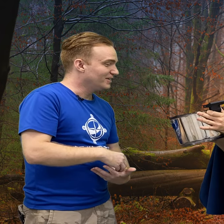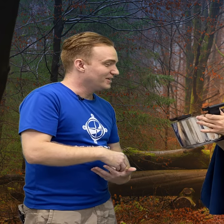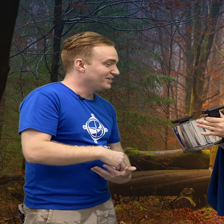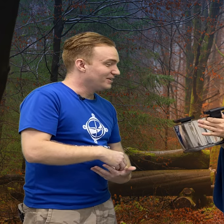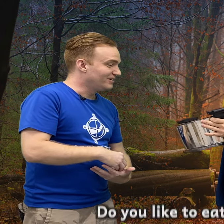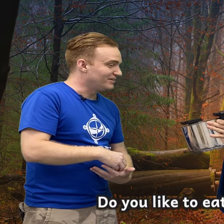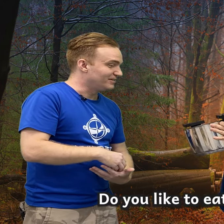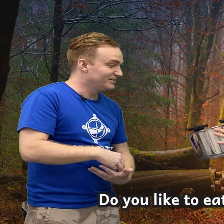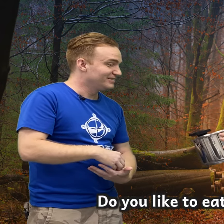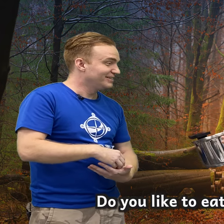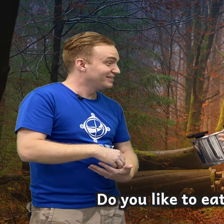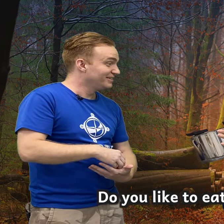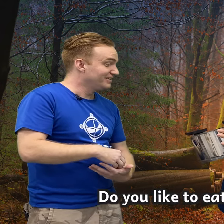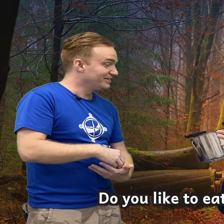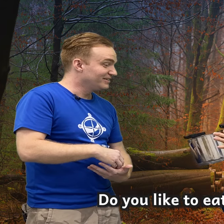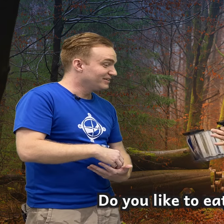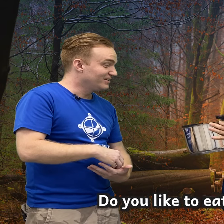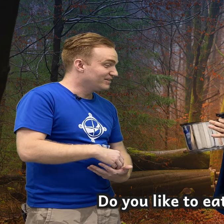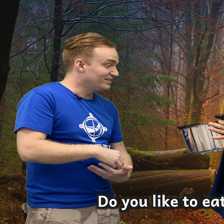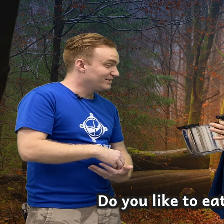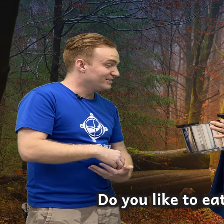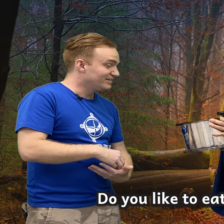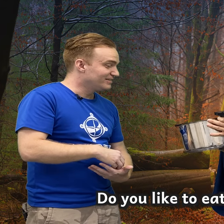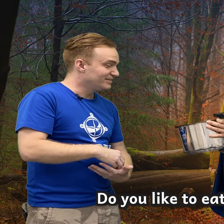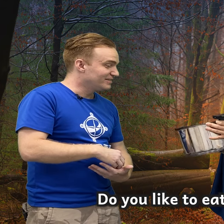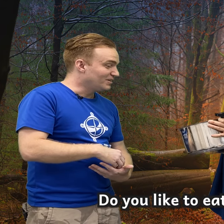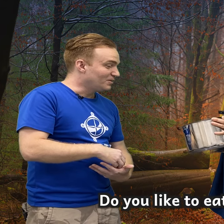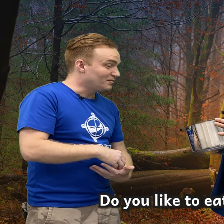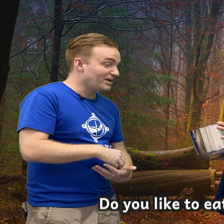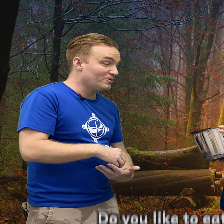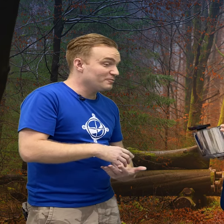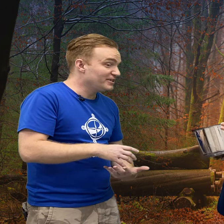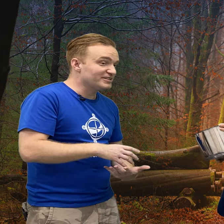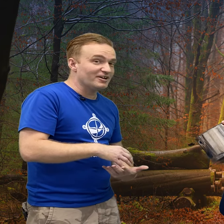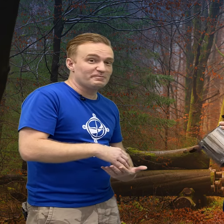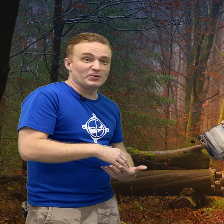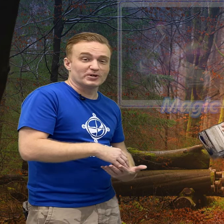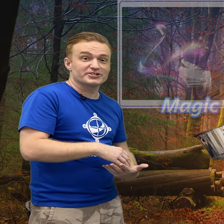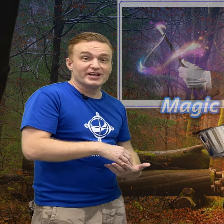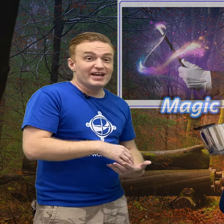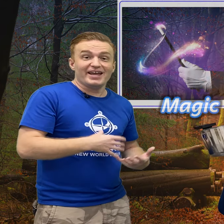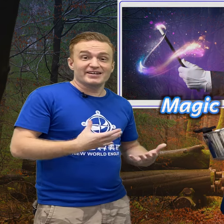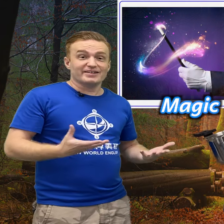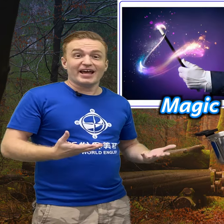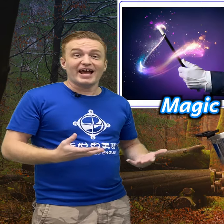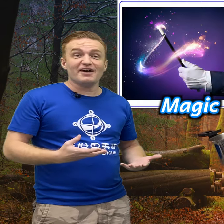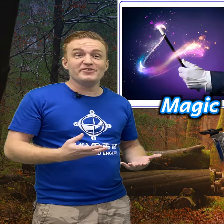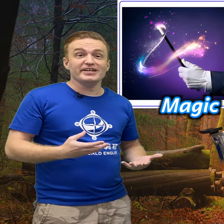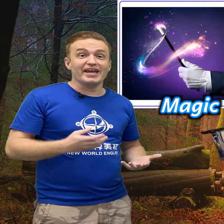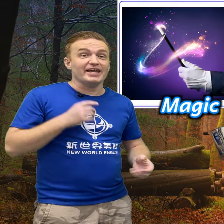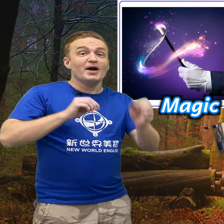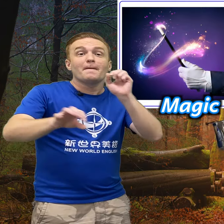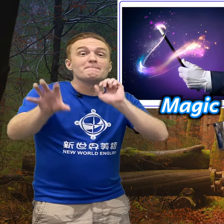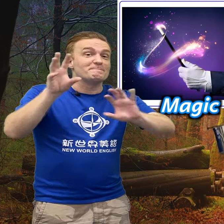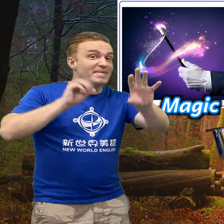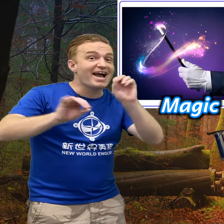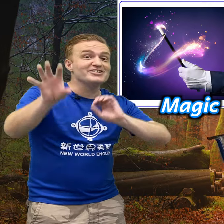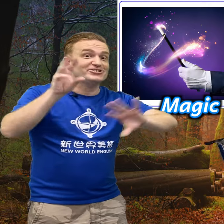Do you like to eat porridge? Wow, we love porridge. And having a magic,